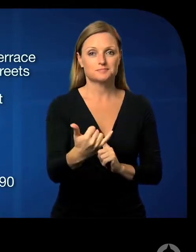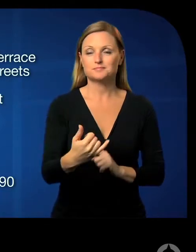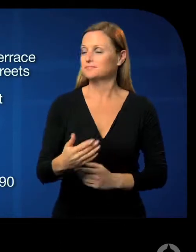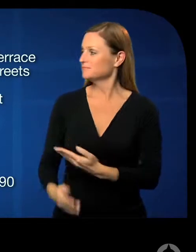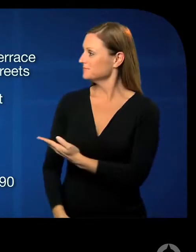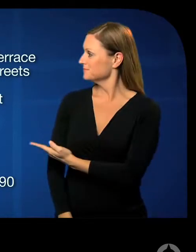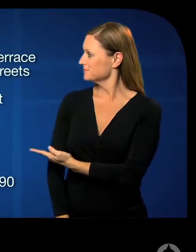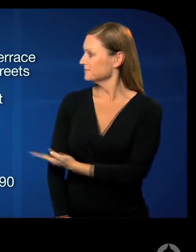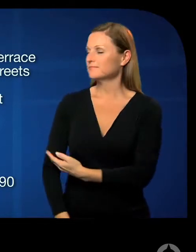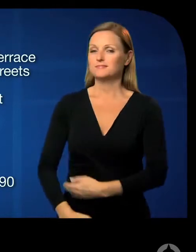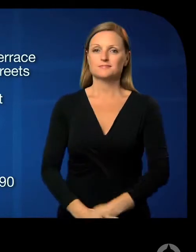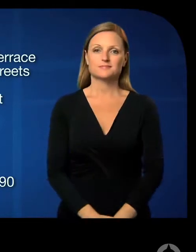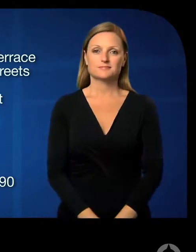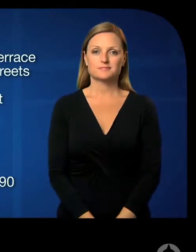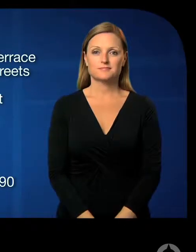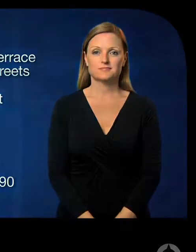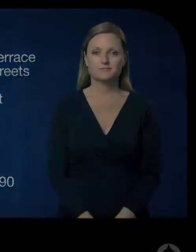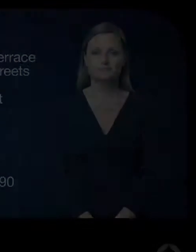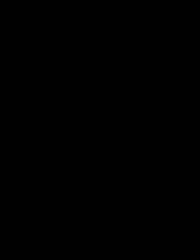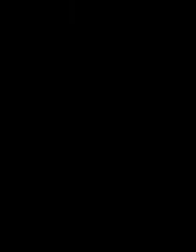using the Adelaide Metro live chat service.